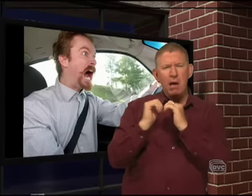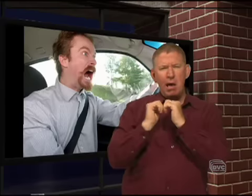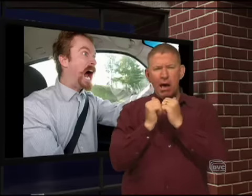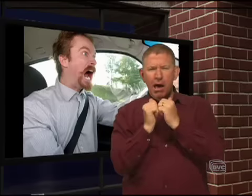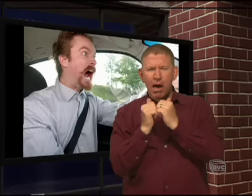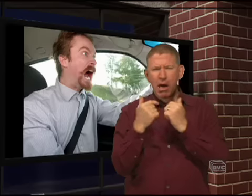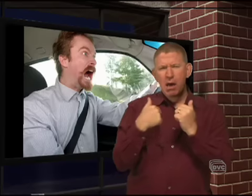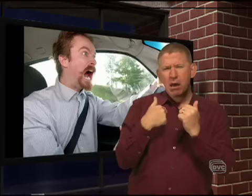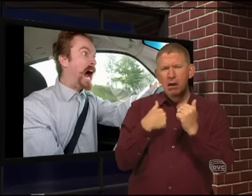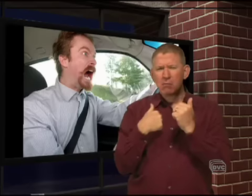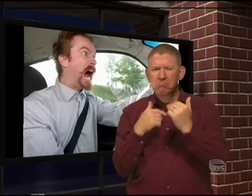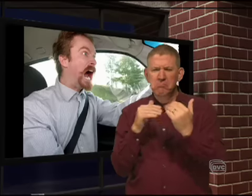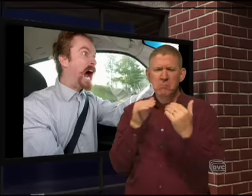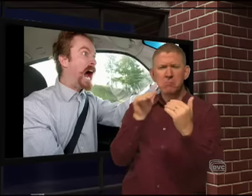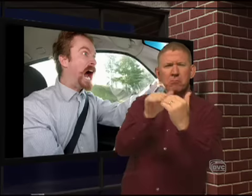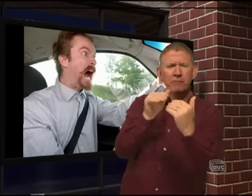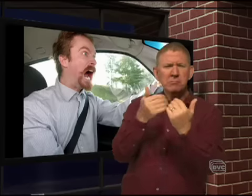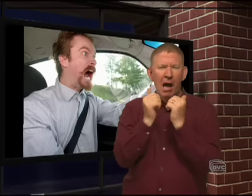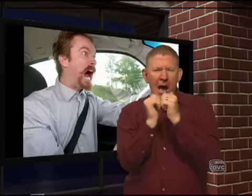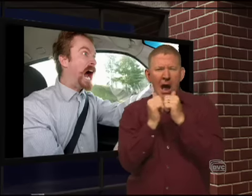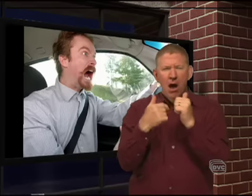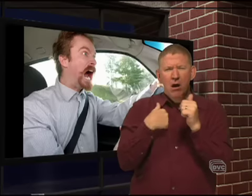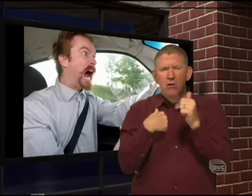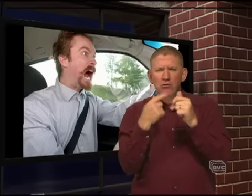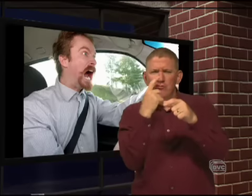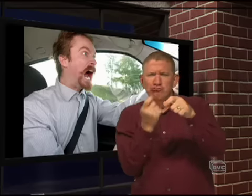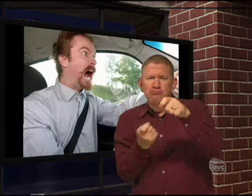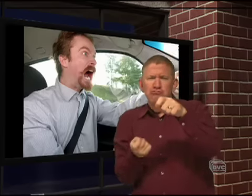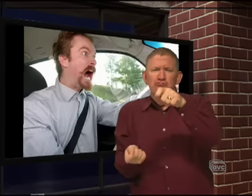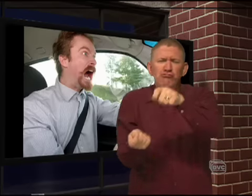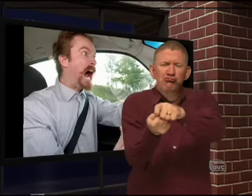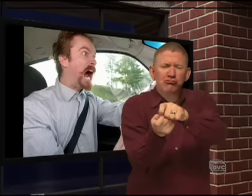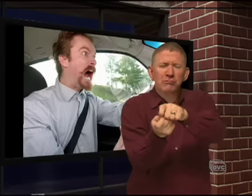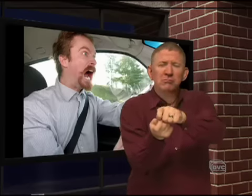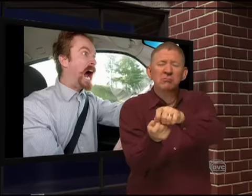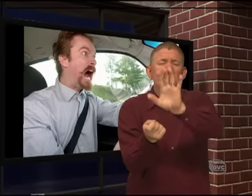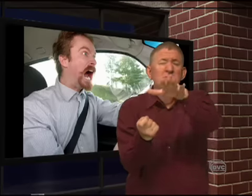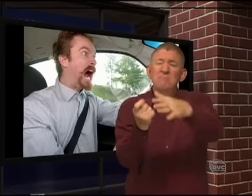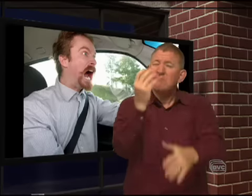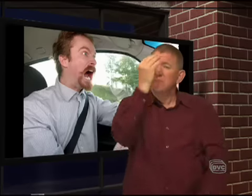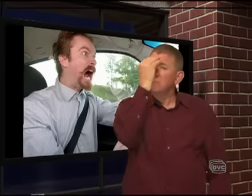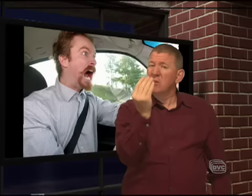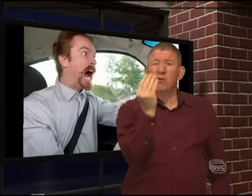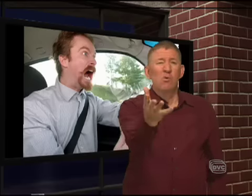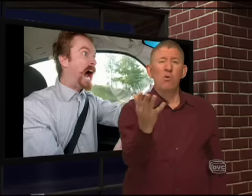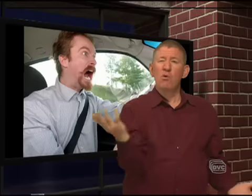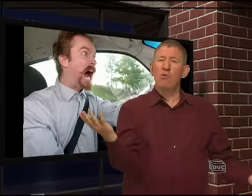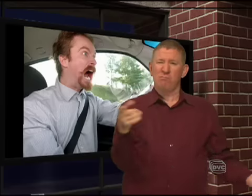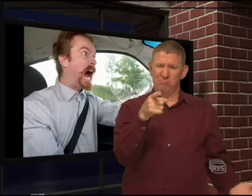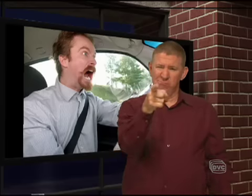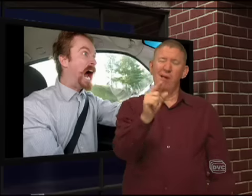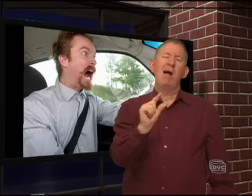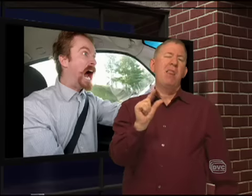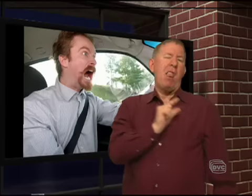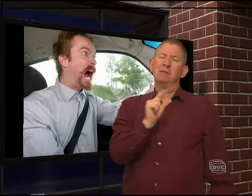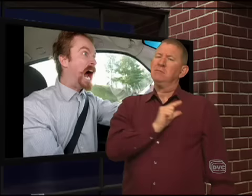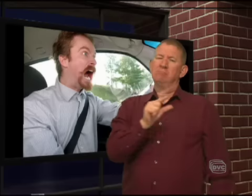we think, boy, I want to have revenge against that person, how he treated me. You know, I've got to let you know, you're guilty of murder.